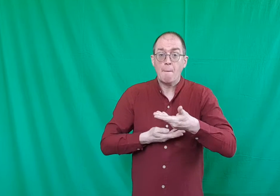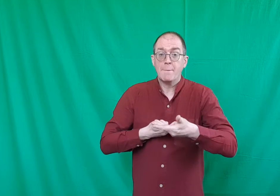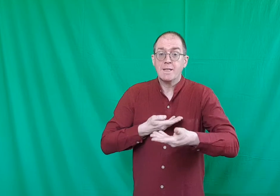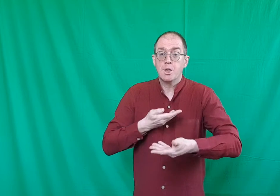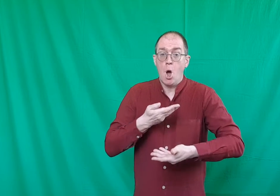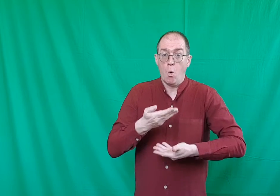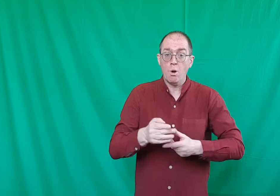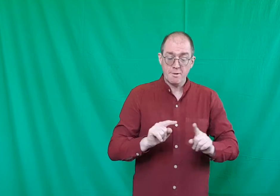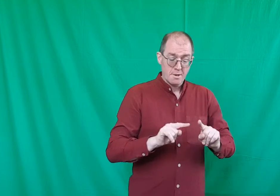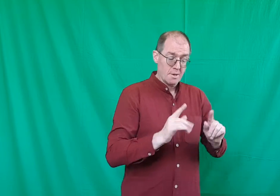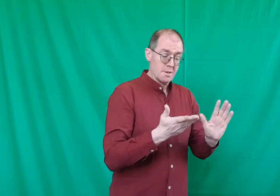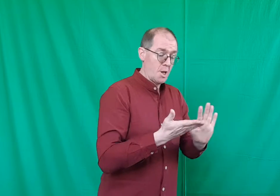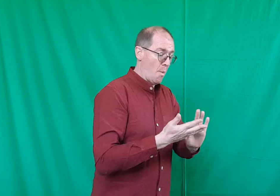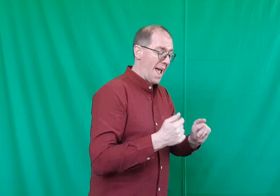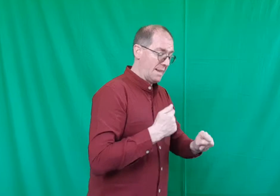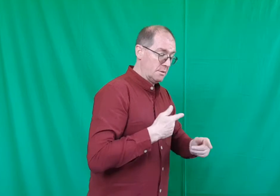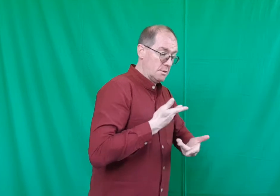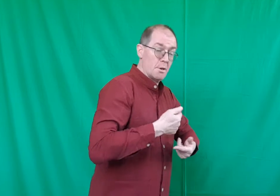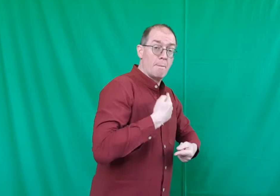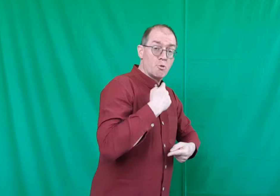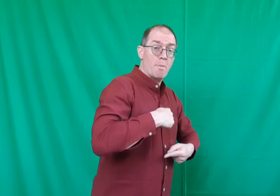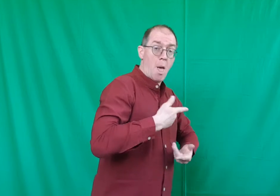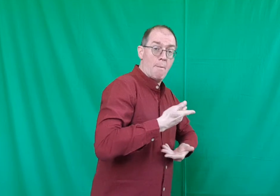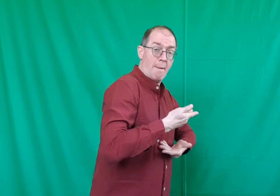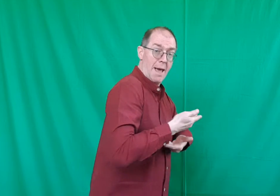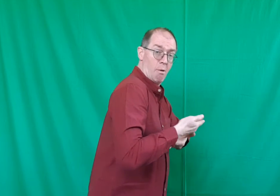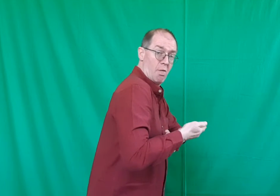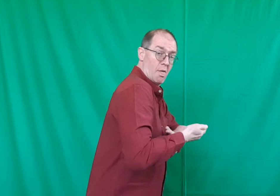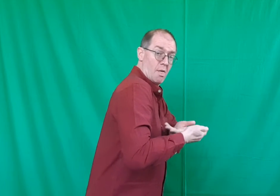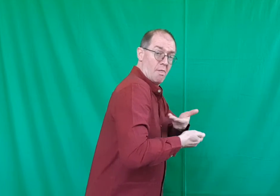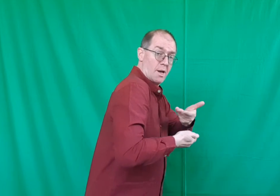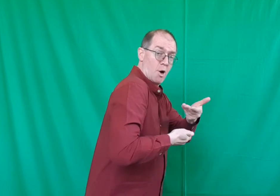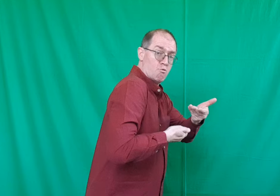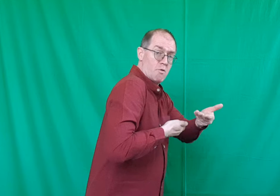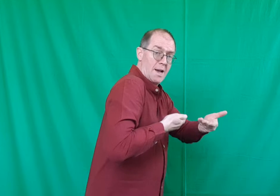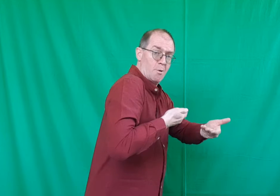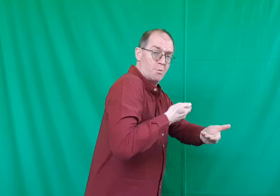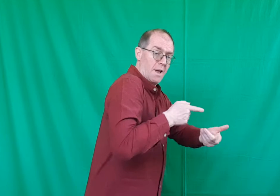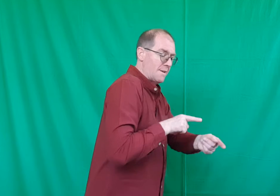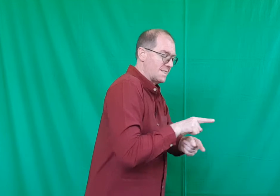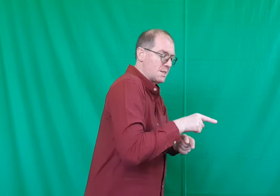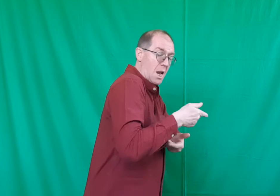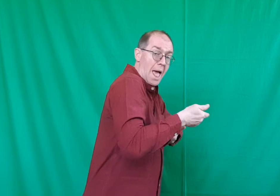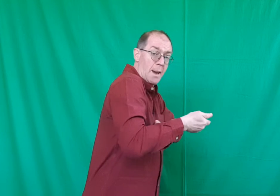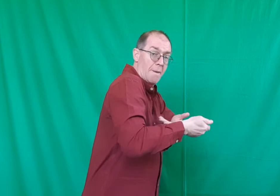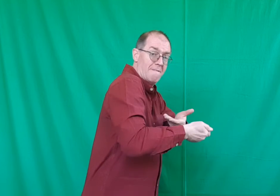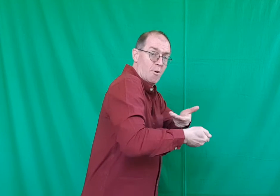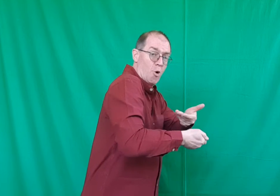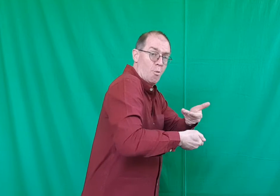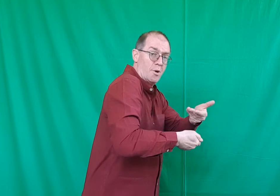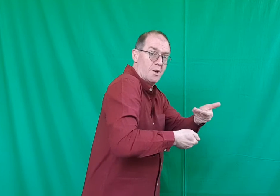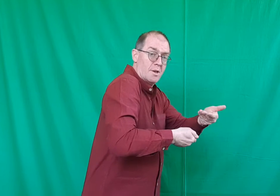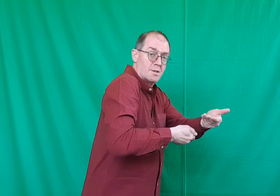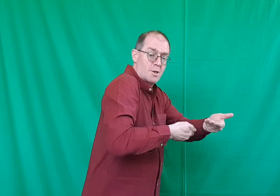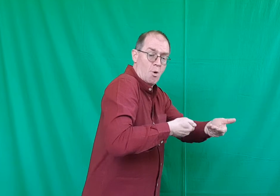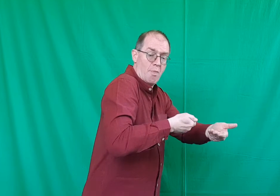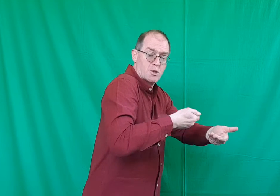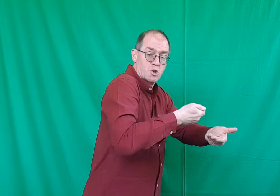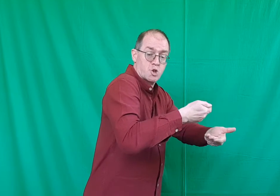can be told. From hands, below my mouth. They go round and slightly forward. So, there's a